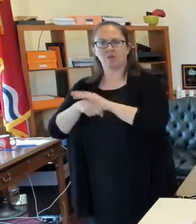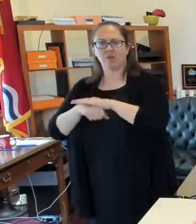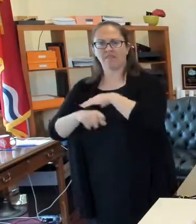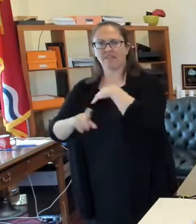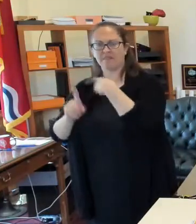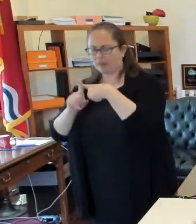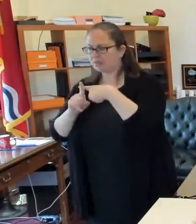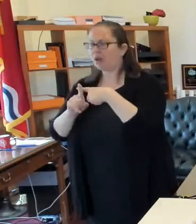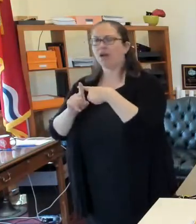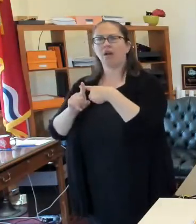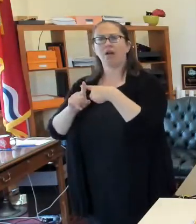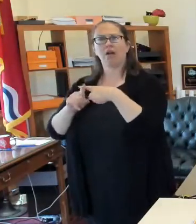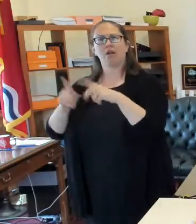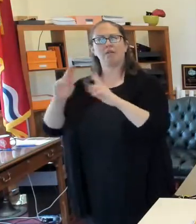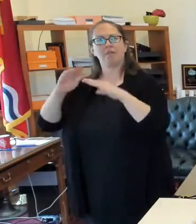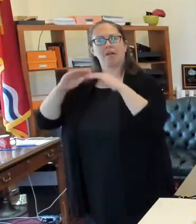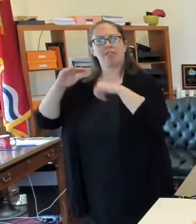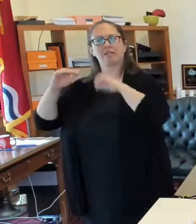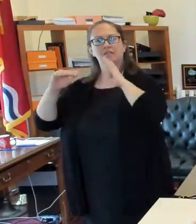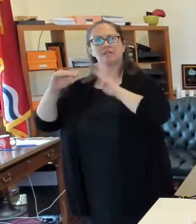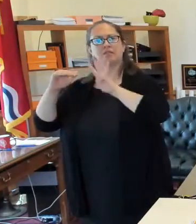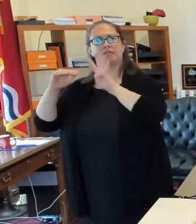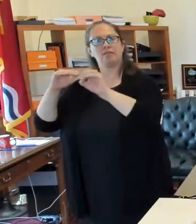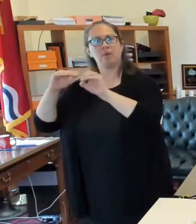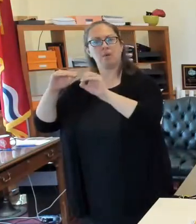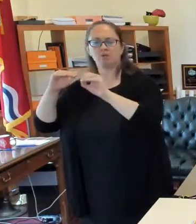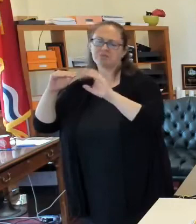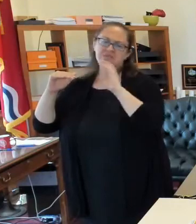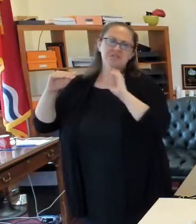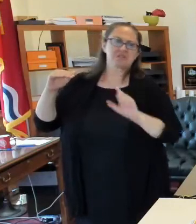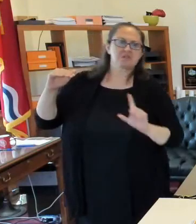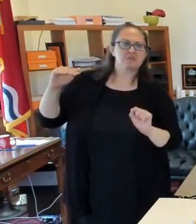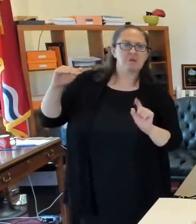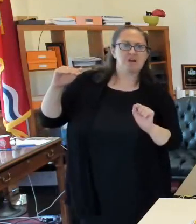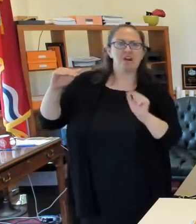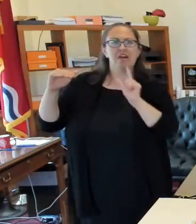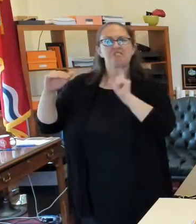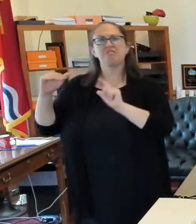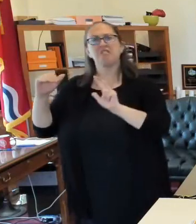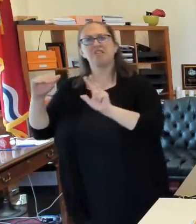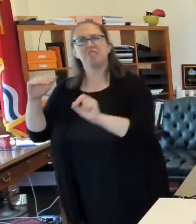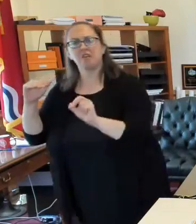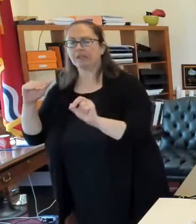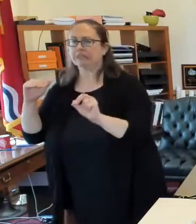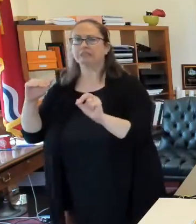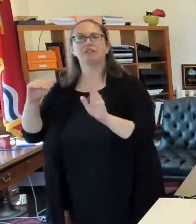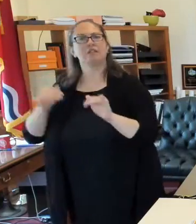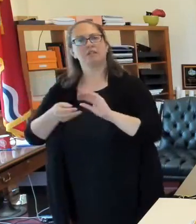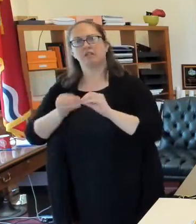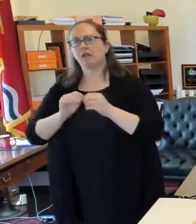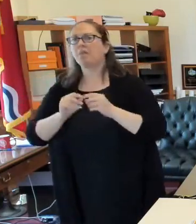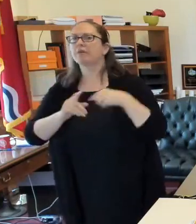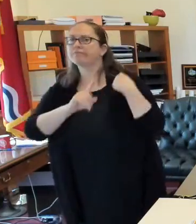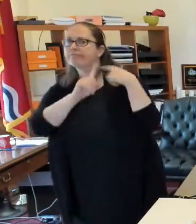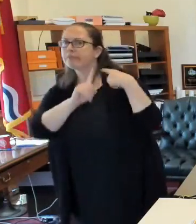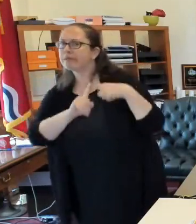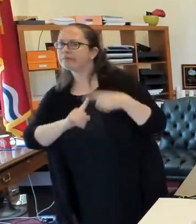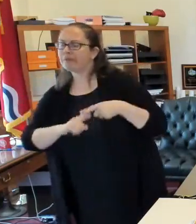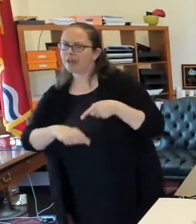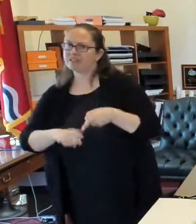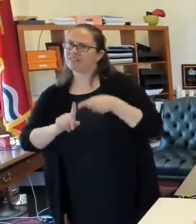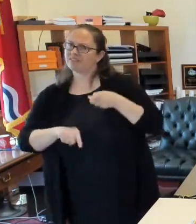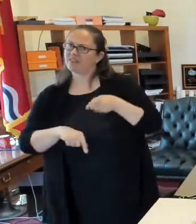40. So people primarily in their 20s and in their 30s. And that's where our positive cases are coming from.